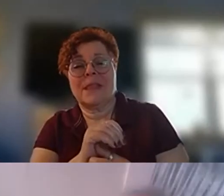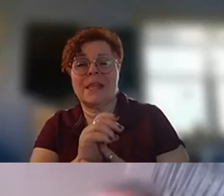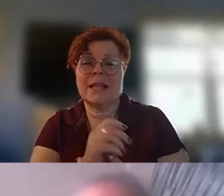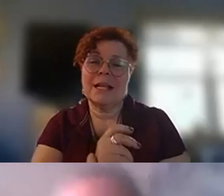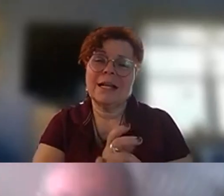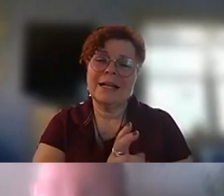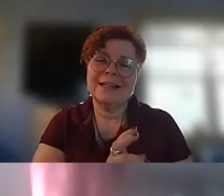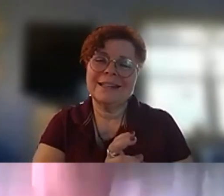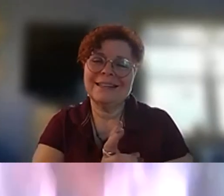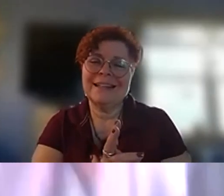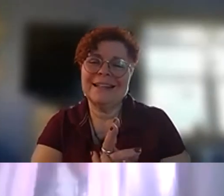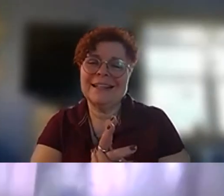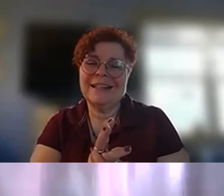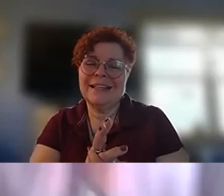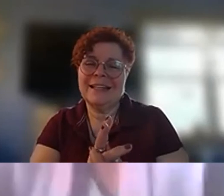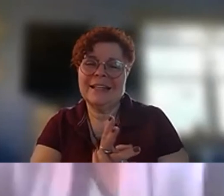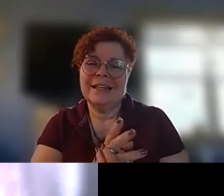sorry i had a husband and a dog